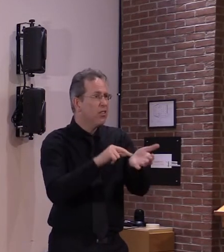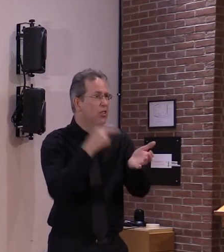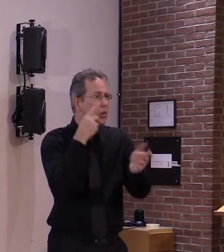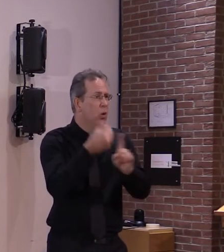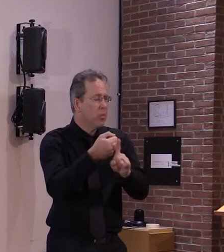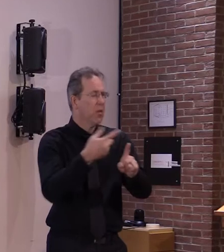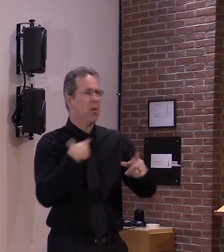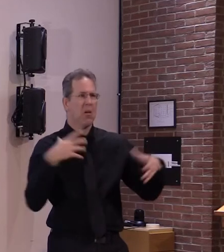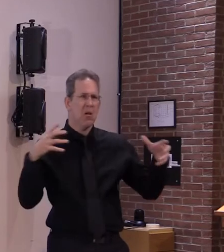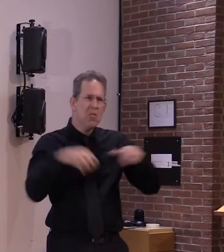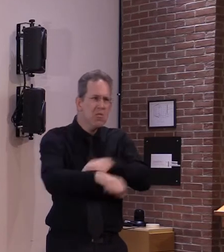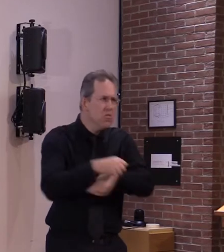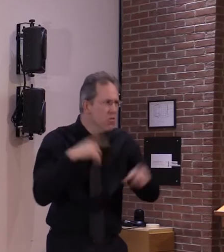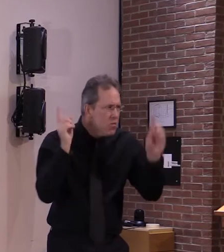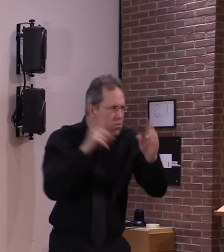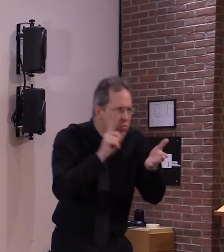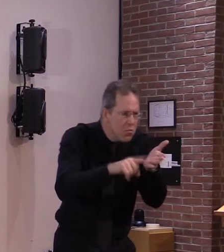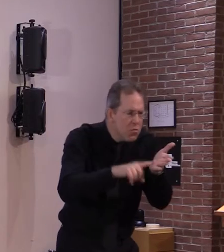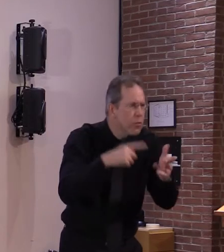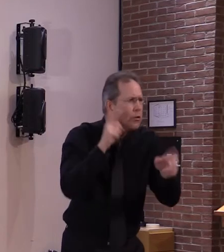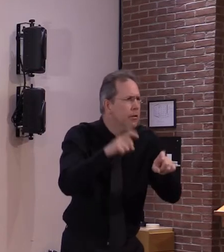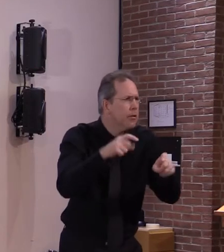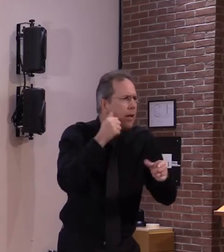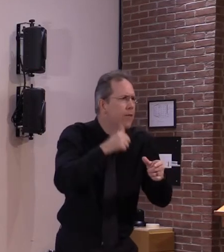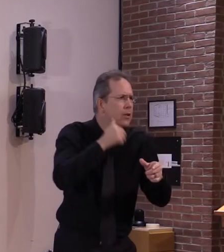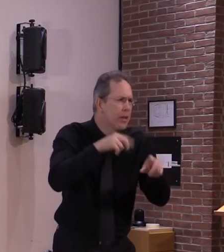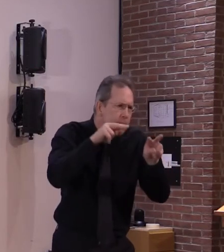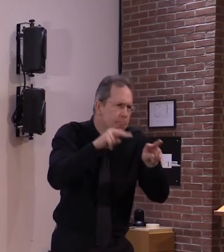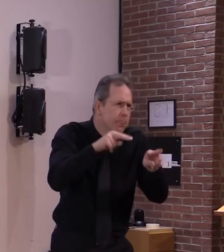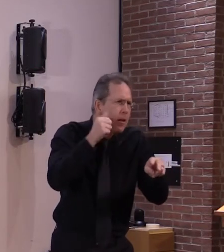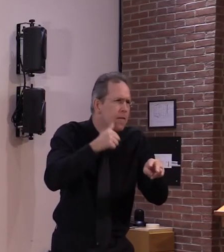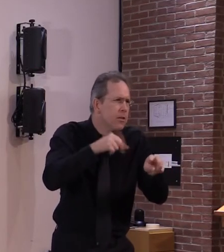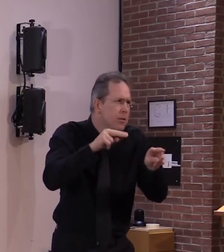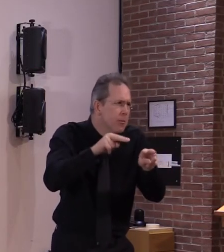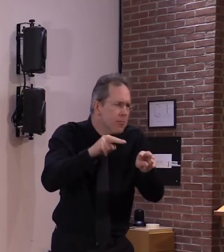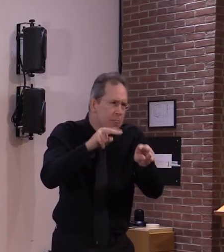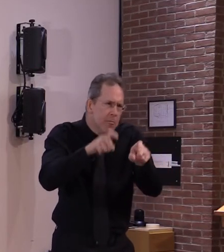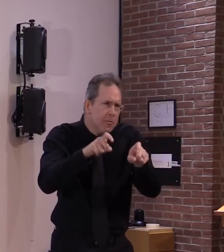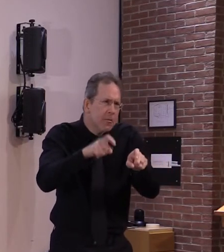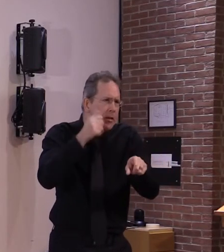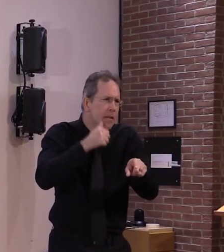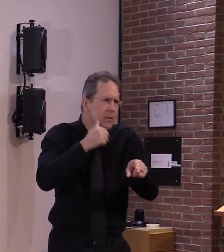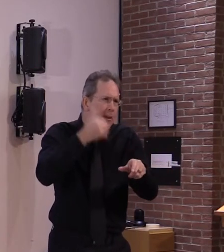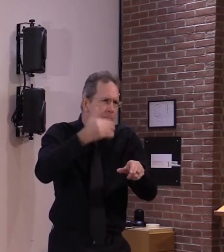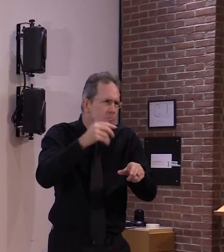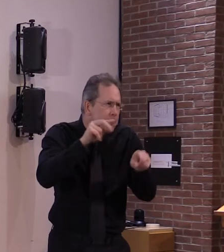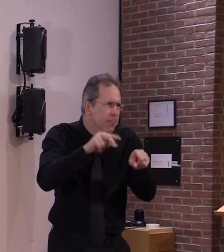testing now nowadays nowadays in those facilities of staff